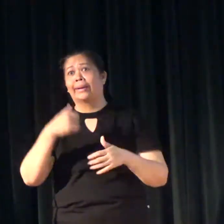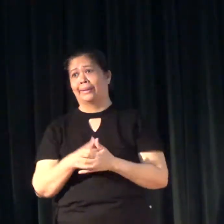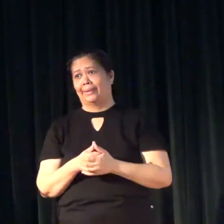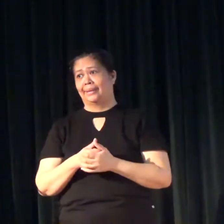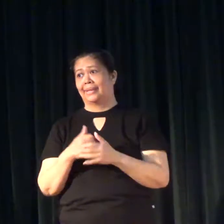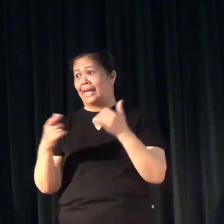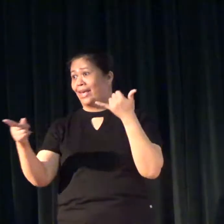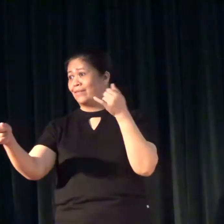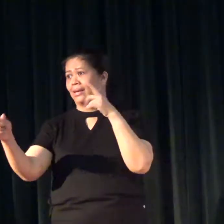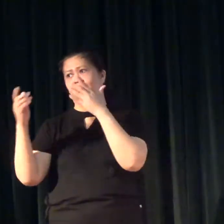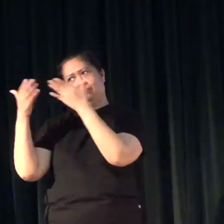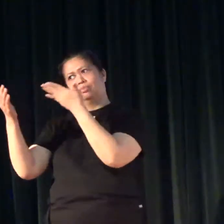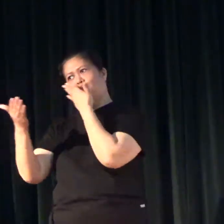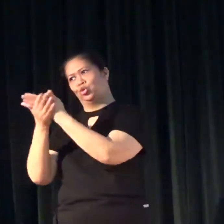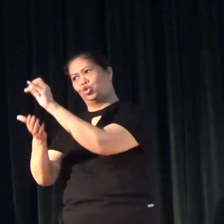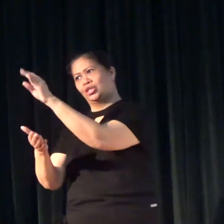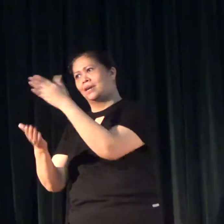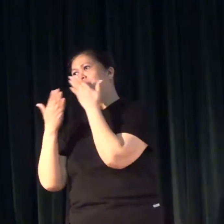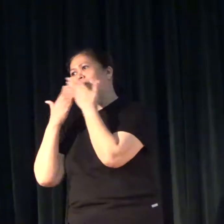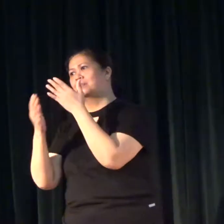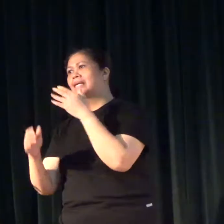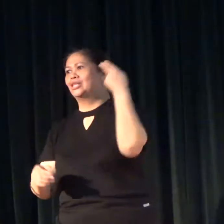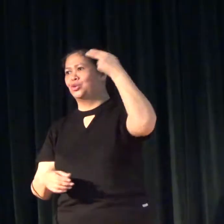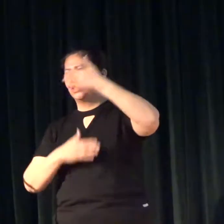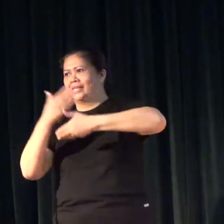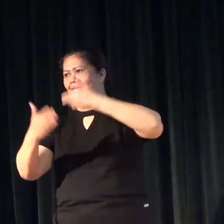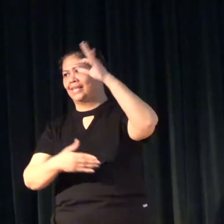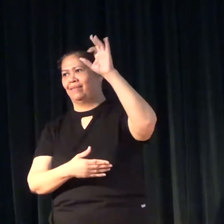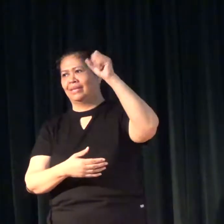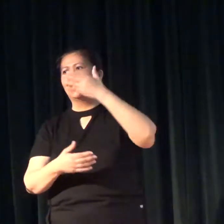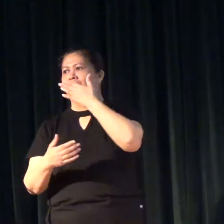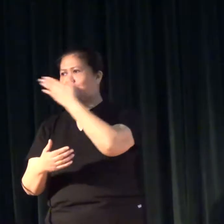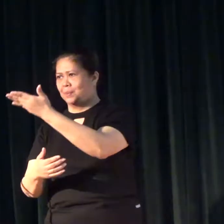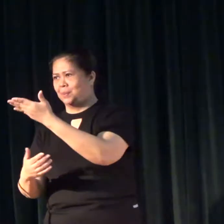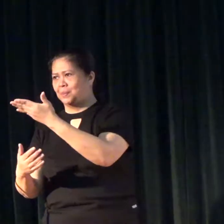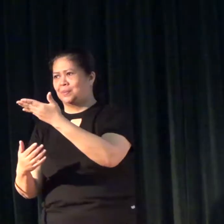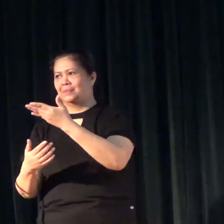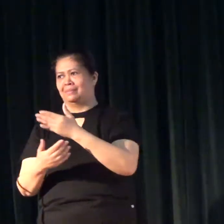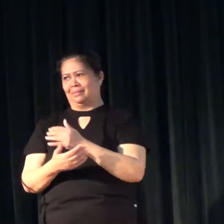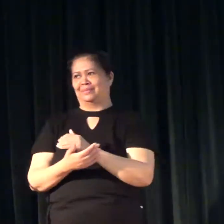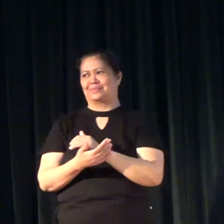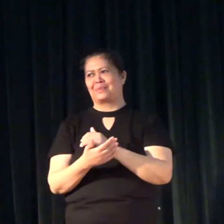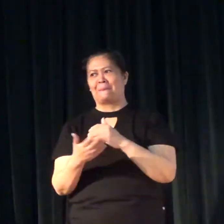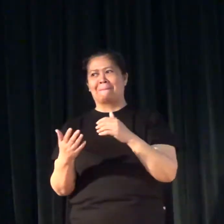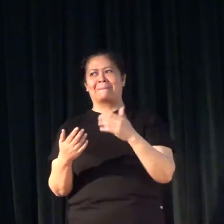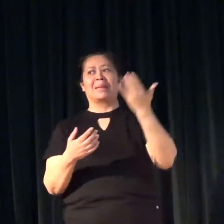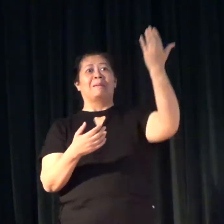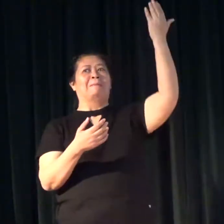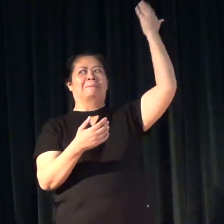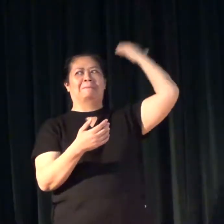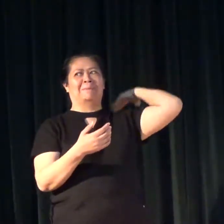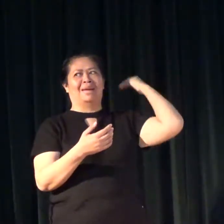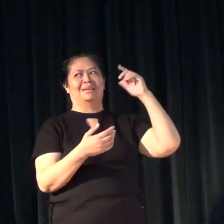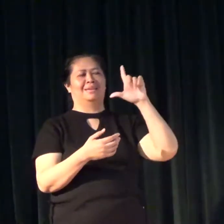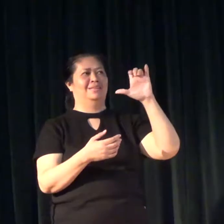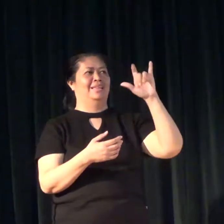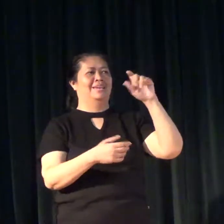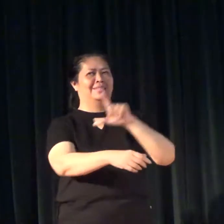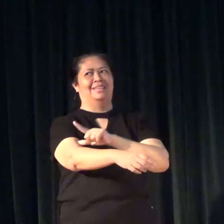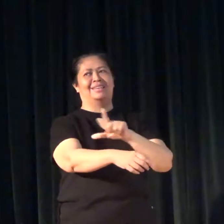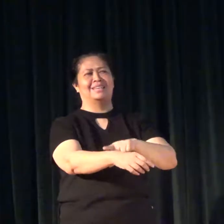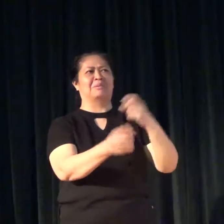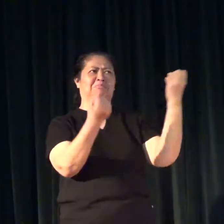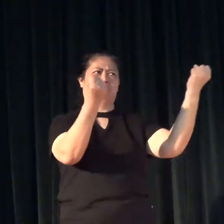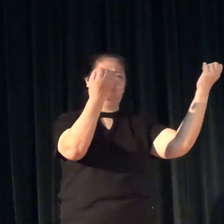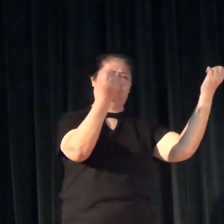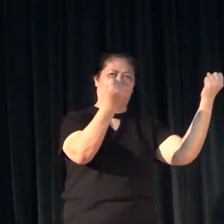Yvette did a great job telling you the history of ASL. You know, back in Beite, we had signs